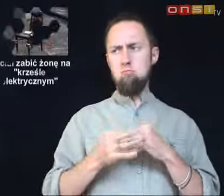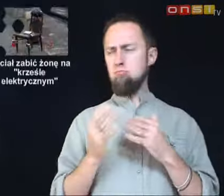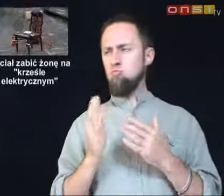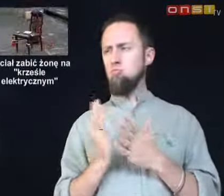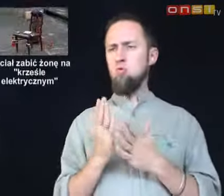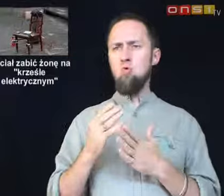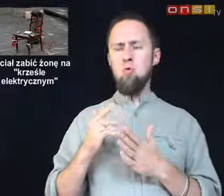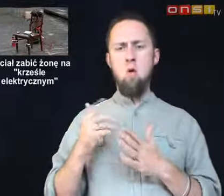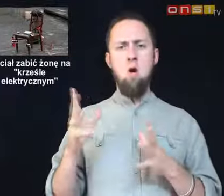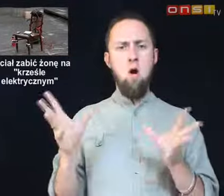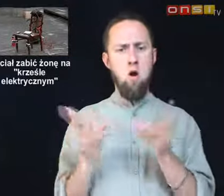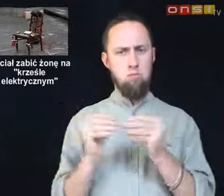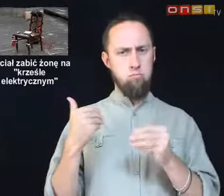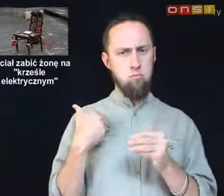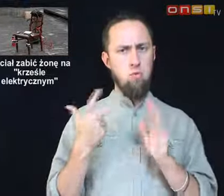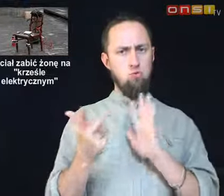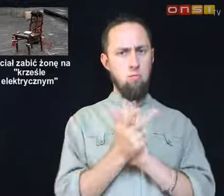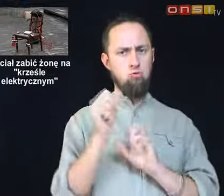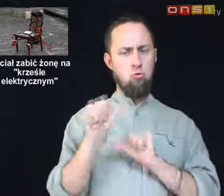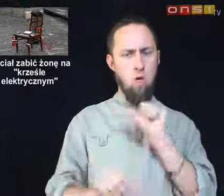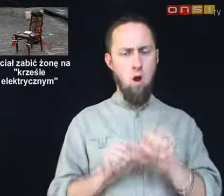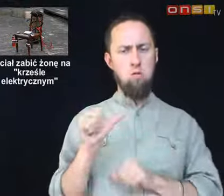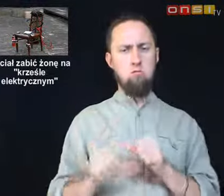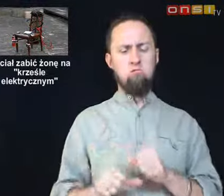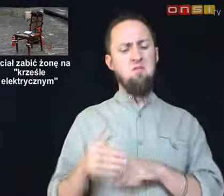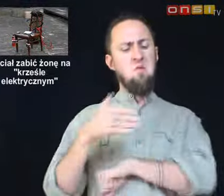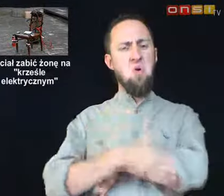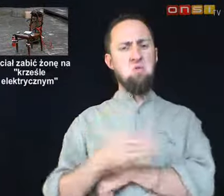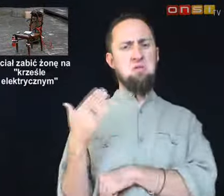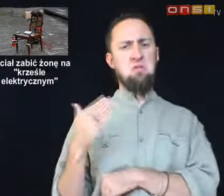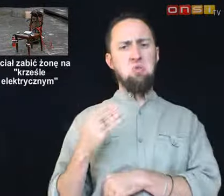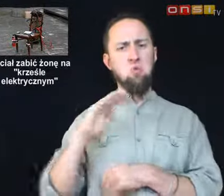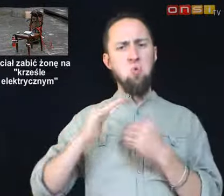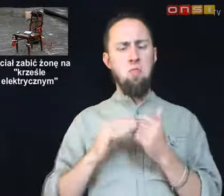I can't it's true.